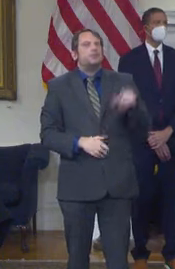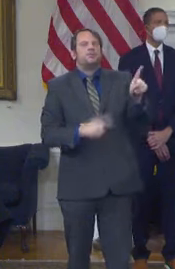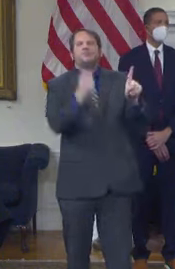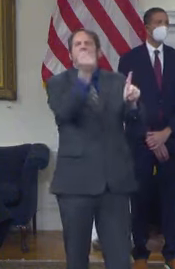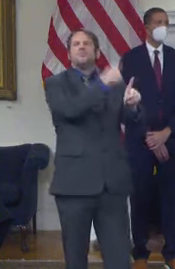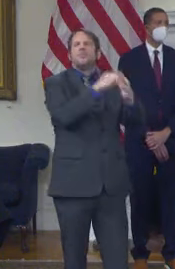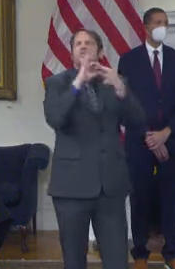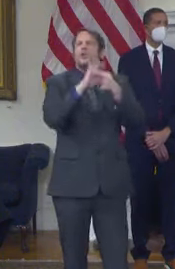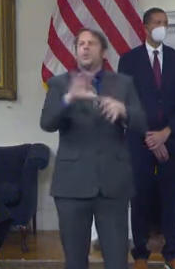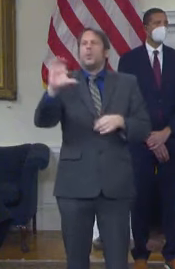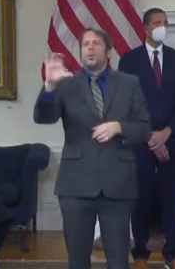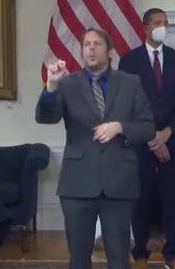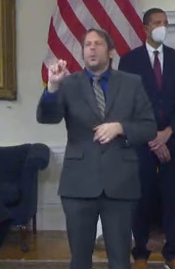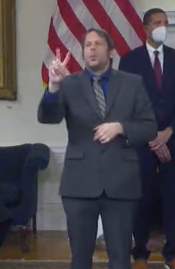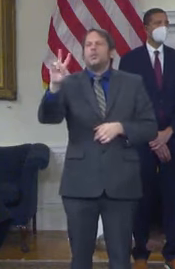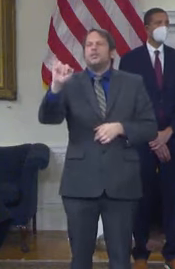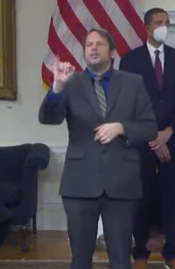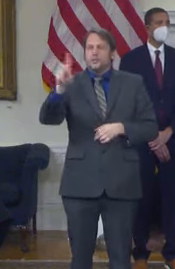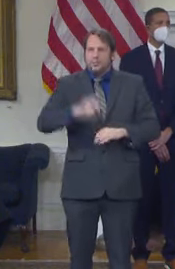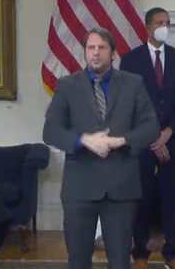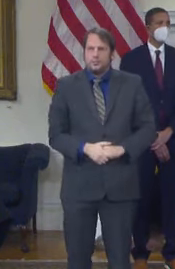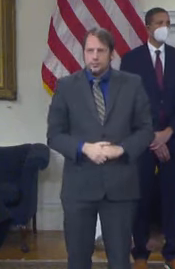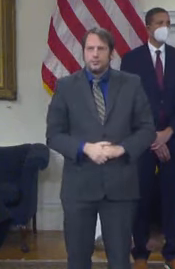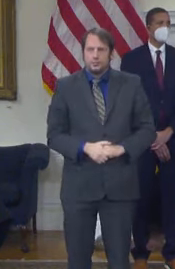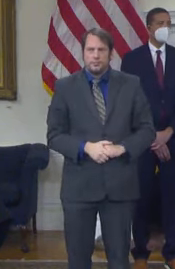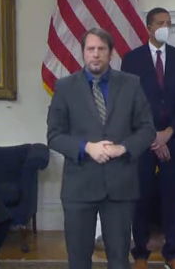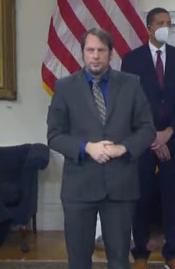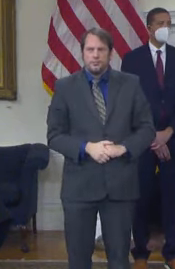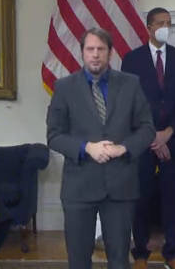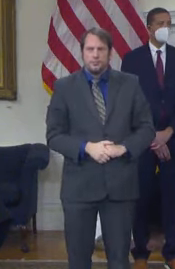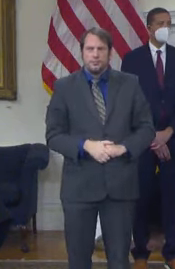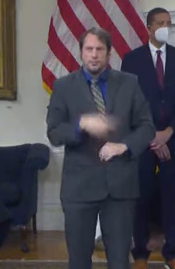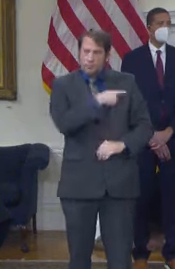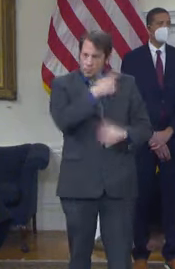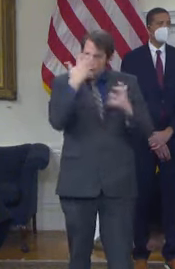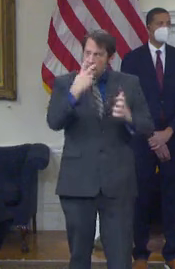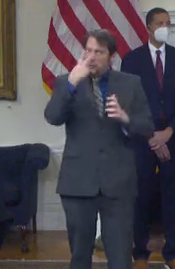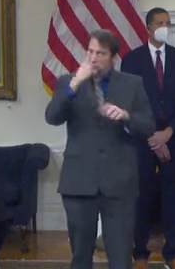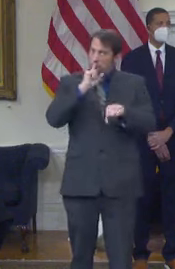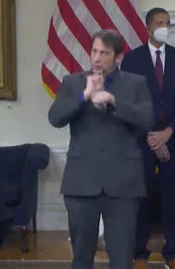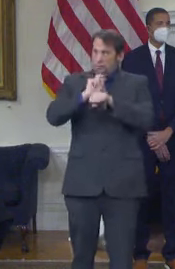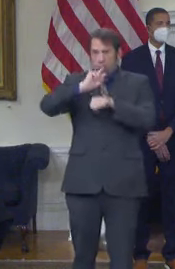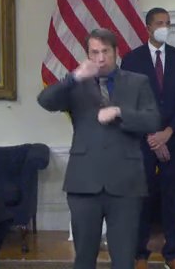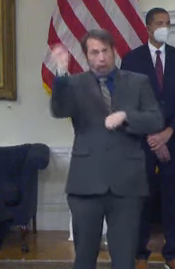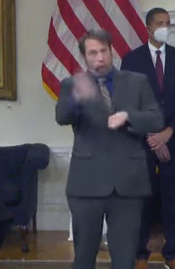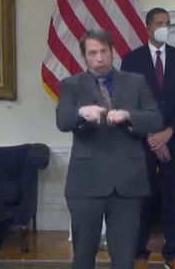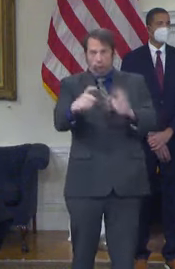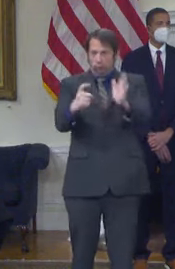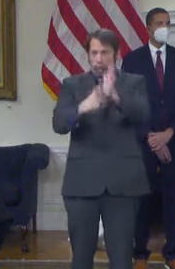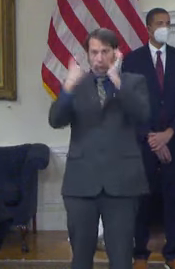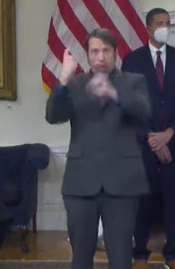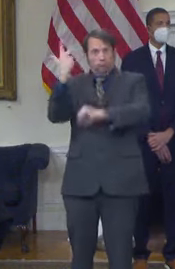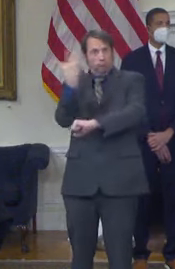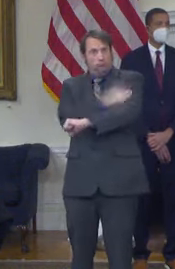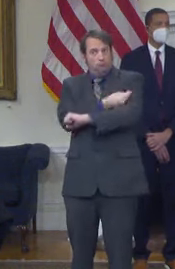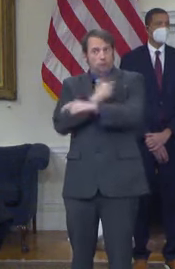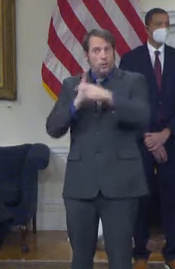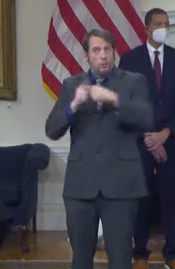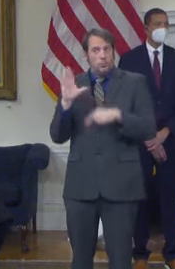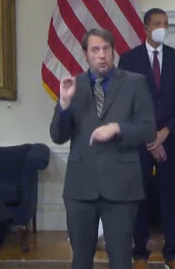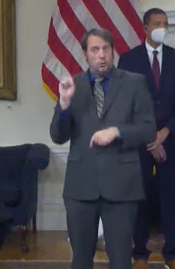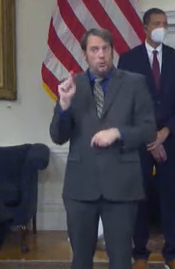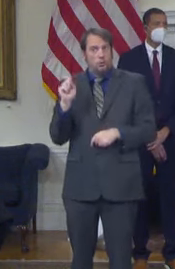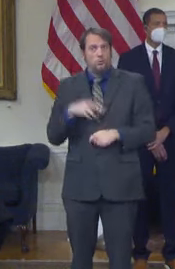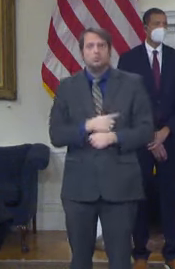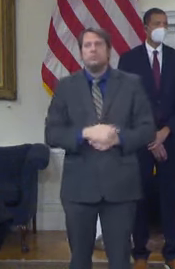a mandate for boosters for the state workforce? No. Look, we are one of the